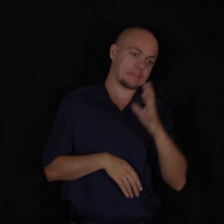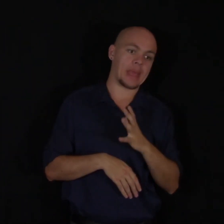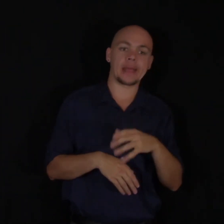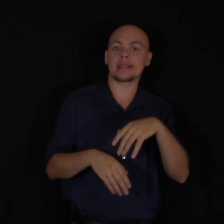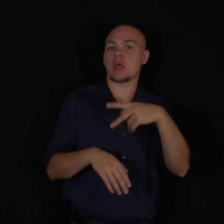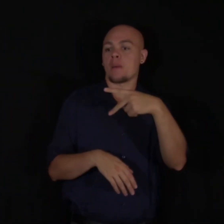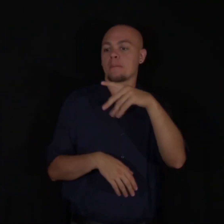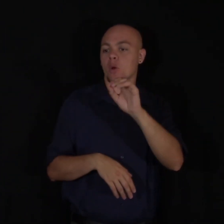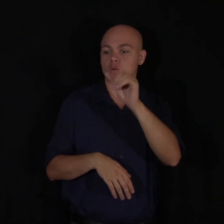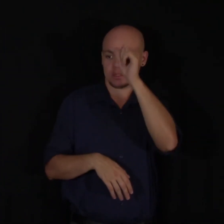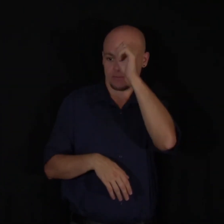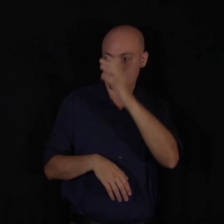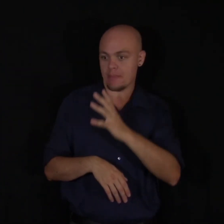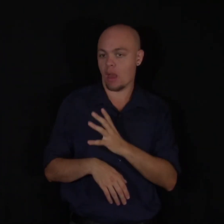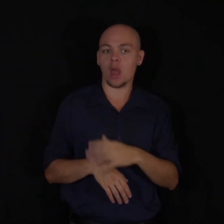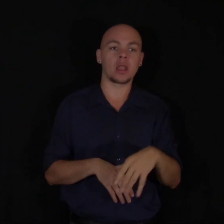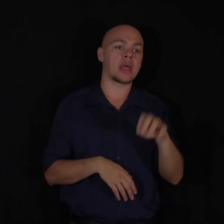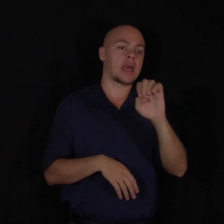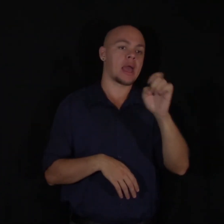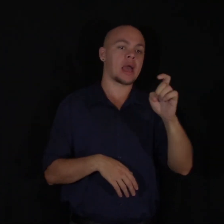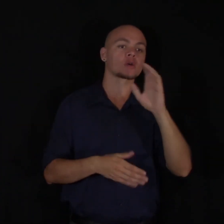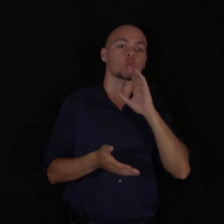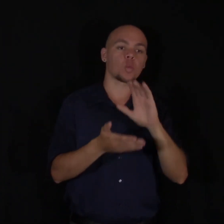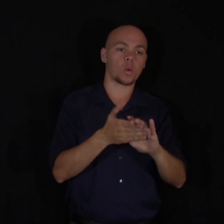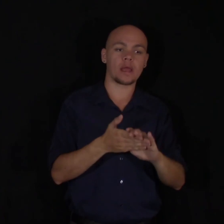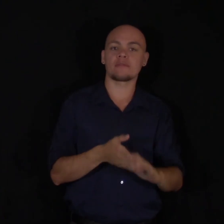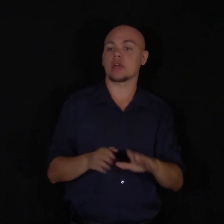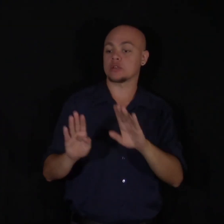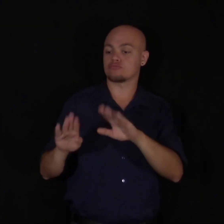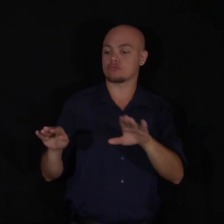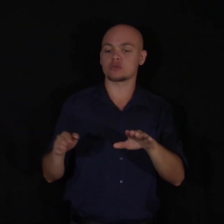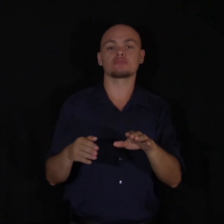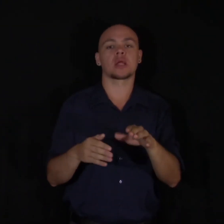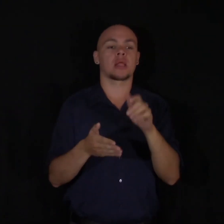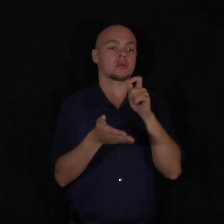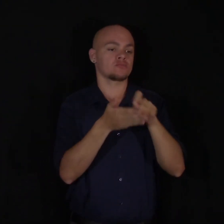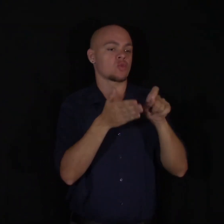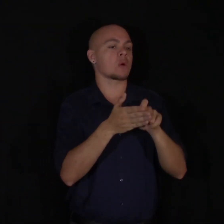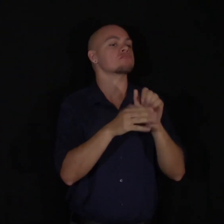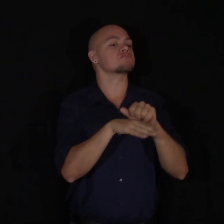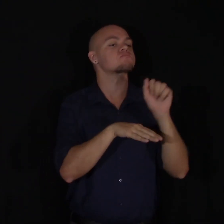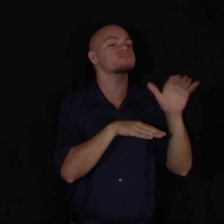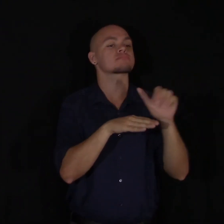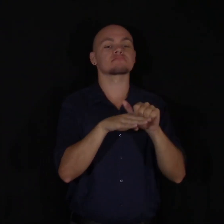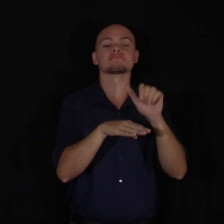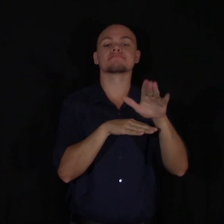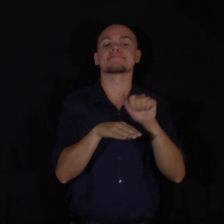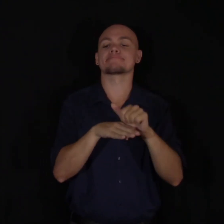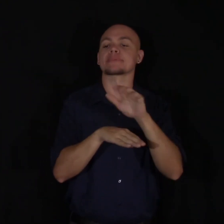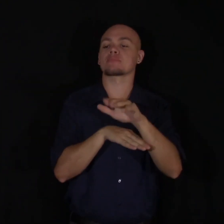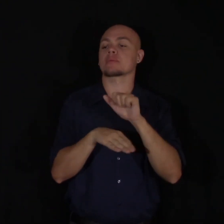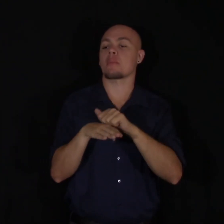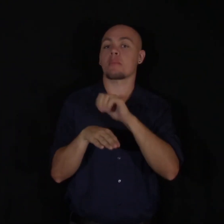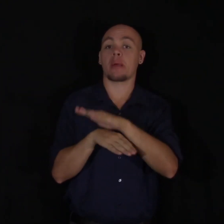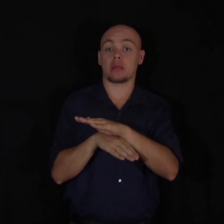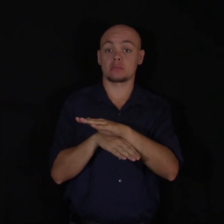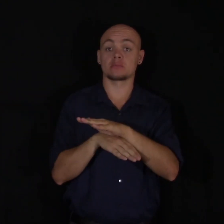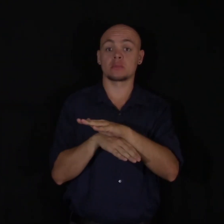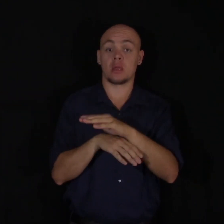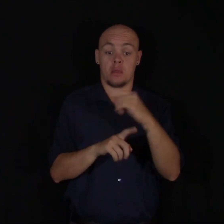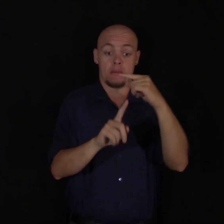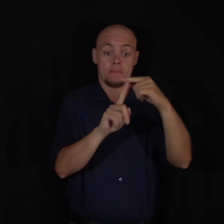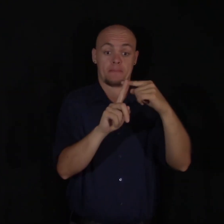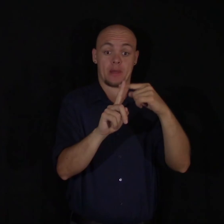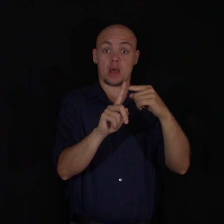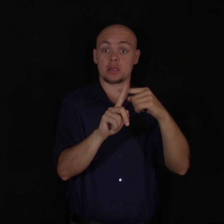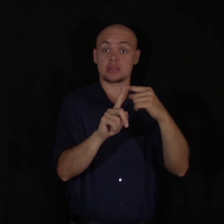his ex-wife to his children. And he found that as he did these, not only was it giving him a positive